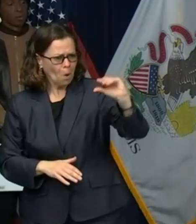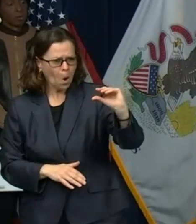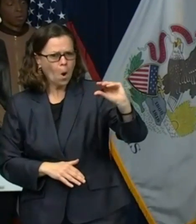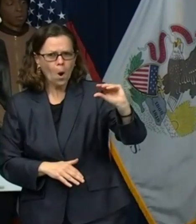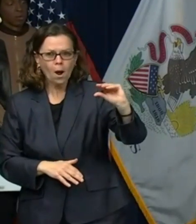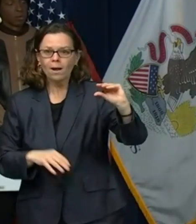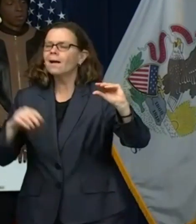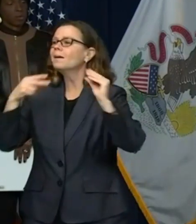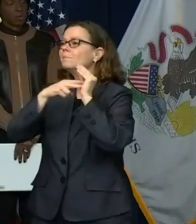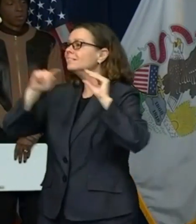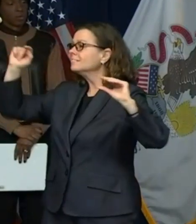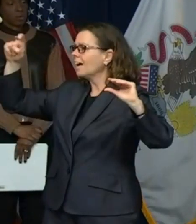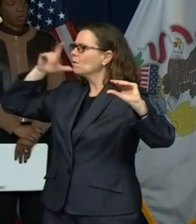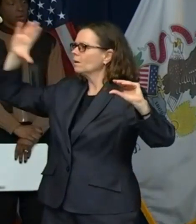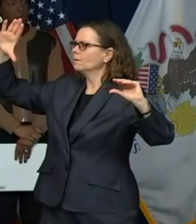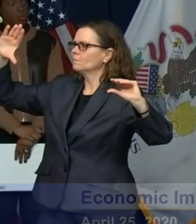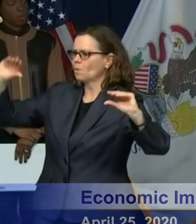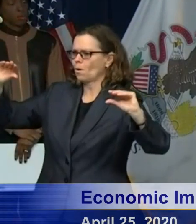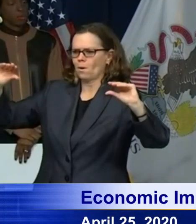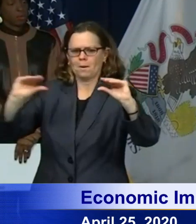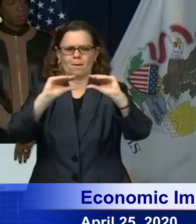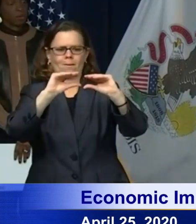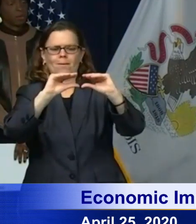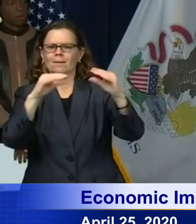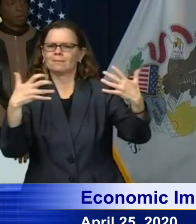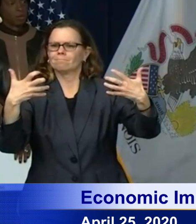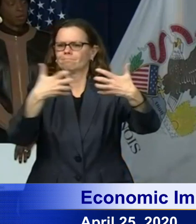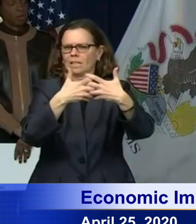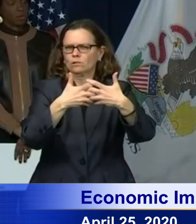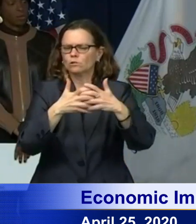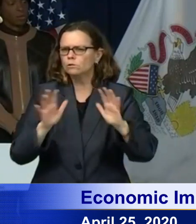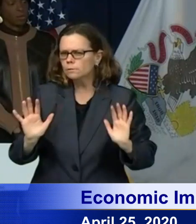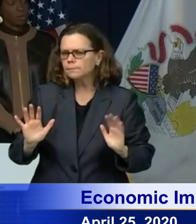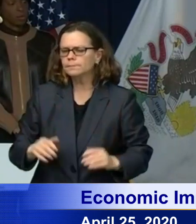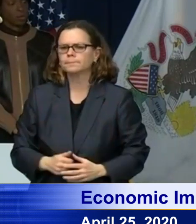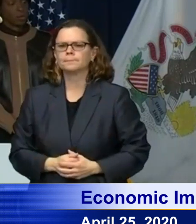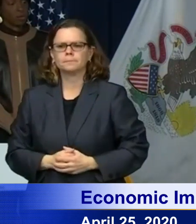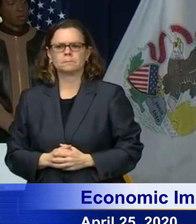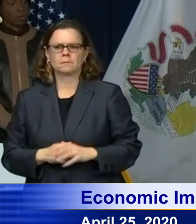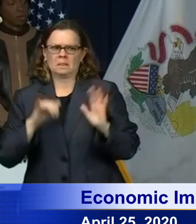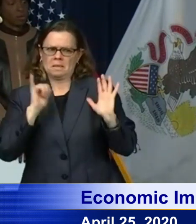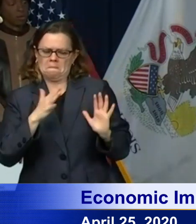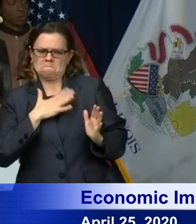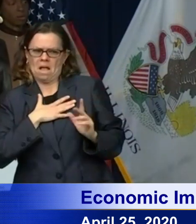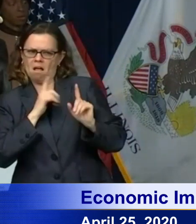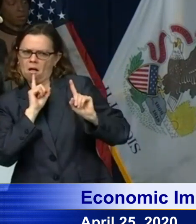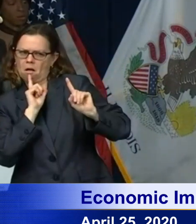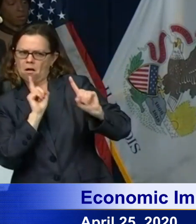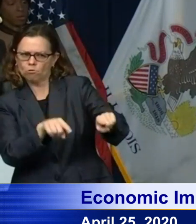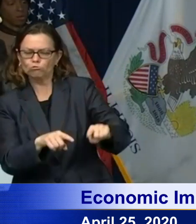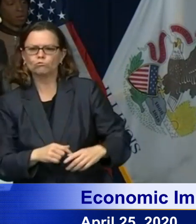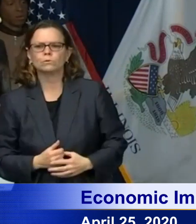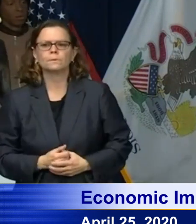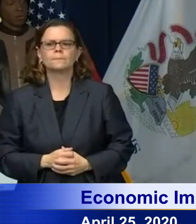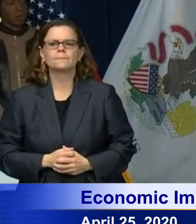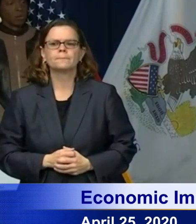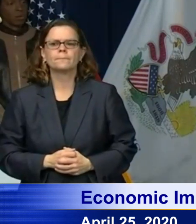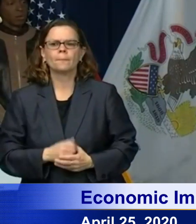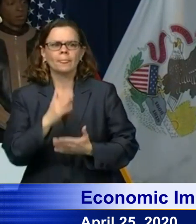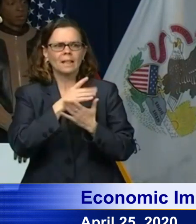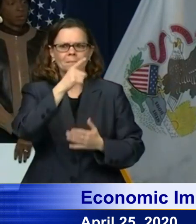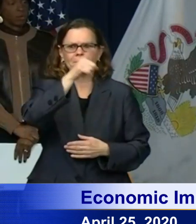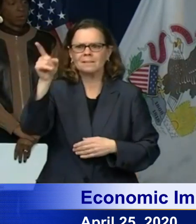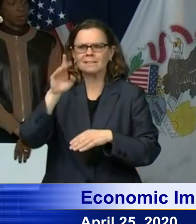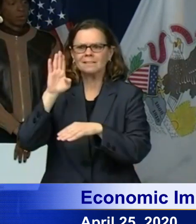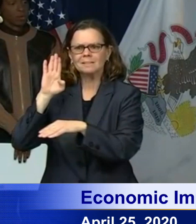And so I, you know, that's my response. People are not, you know, people who are either going to break even or lose money this year